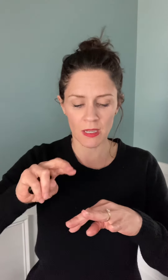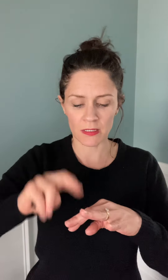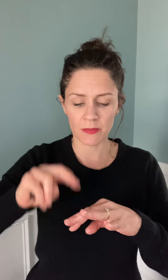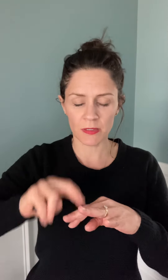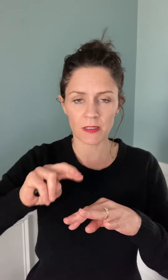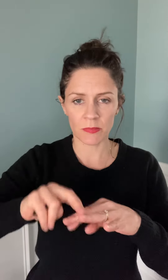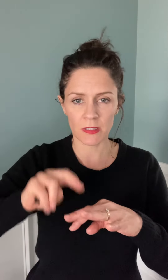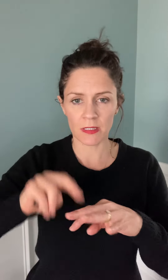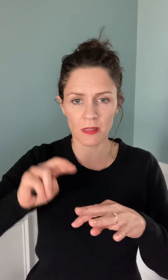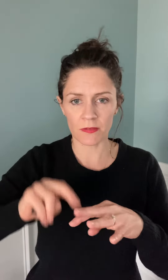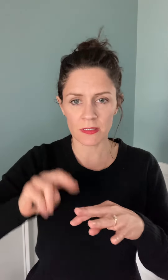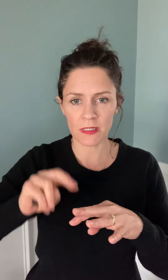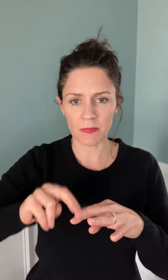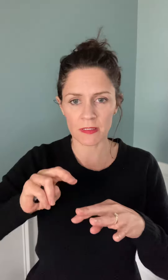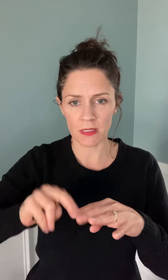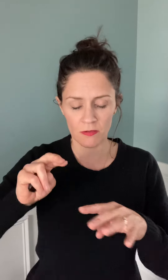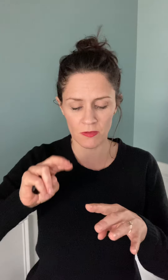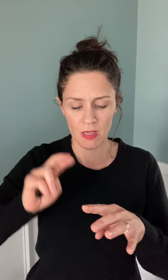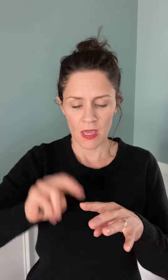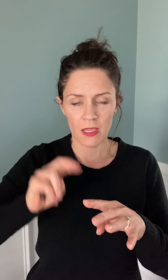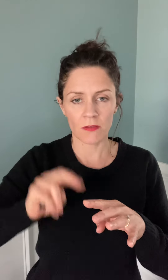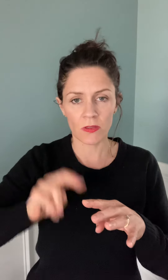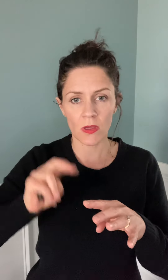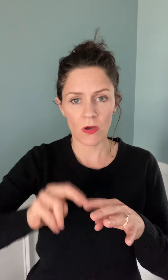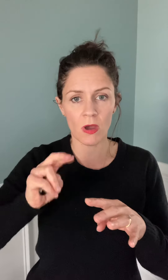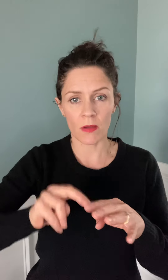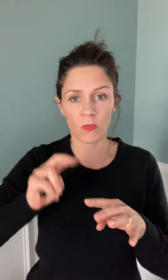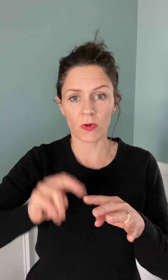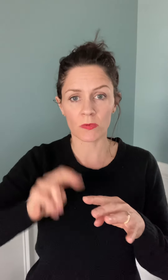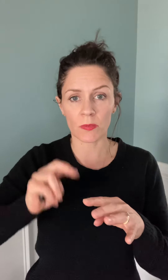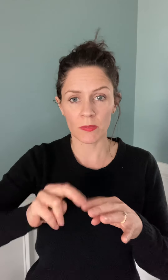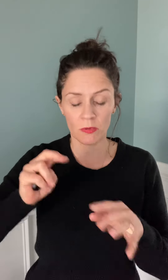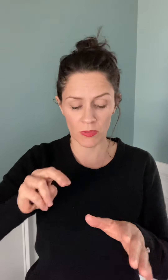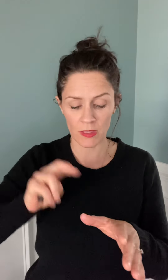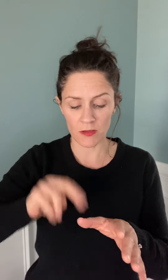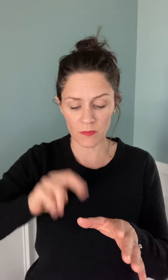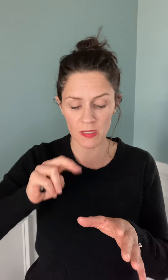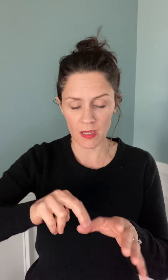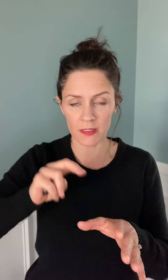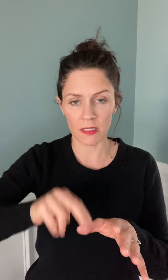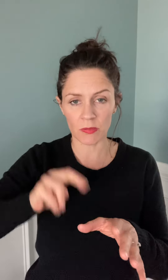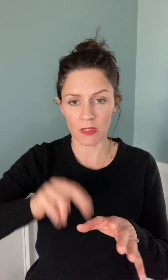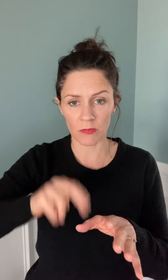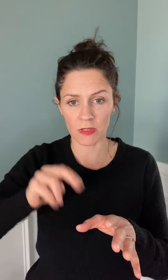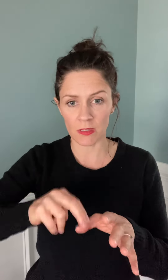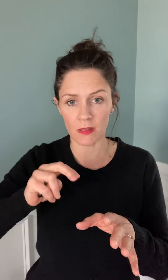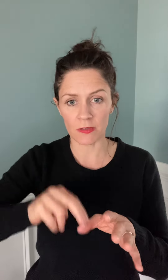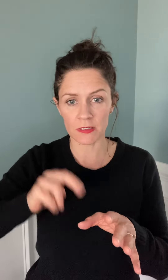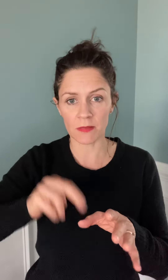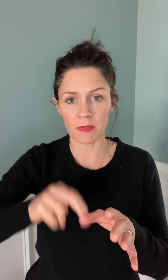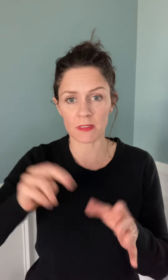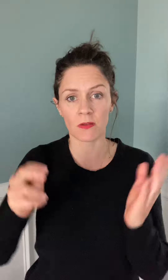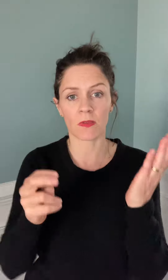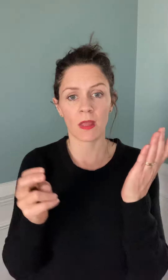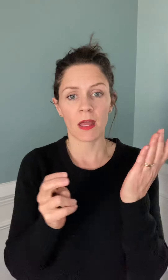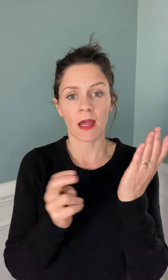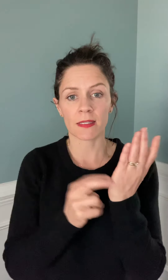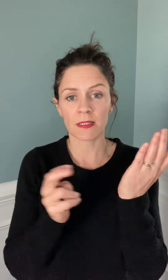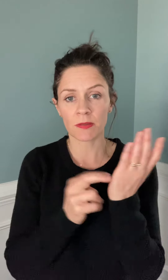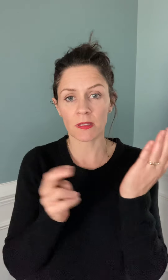I deeply and completely love and accept myself. Even though I'm worried what people will think of me, I deeply and completely love and accept myself. I deeply and